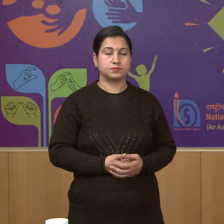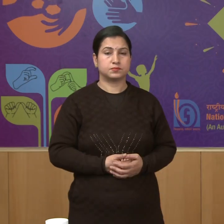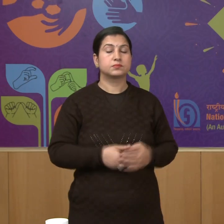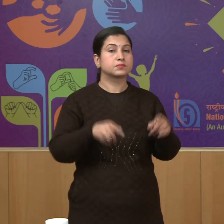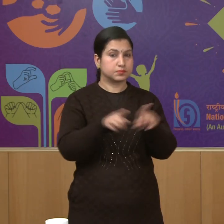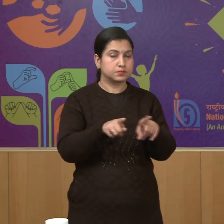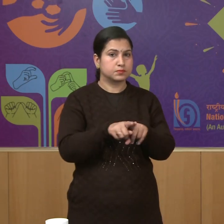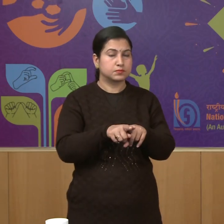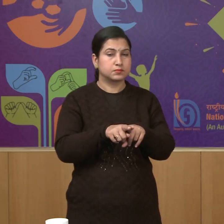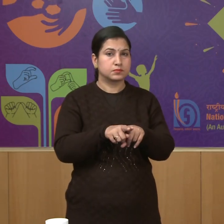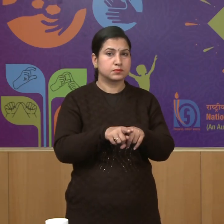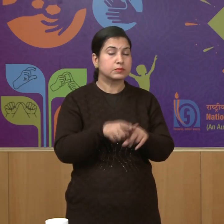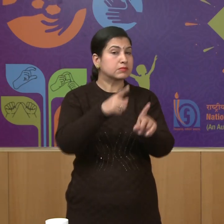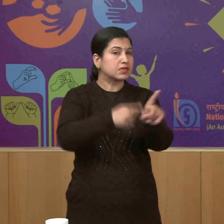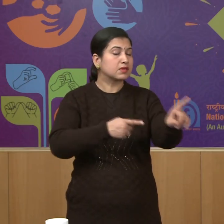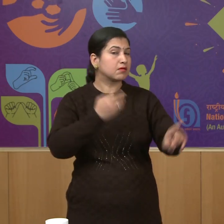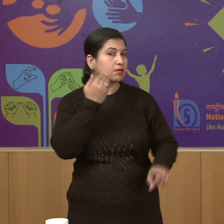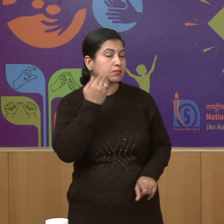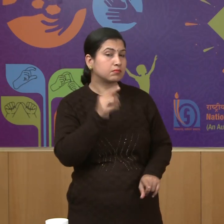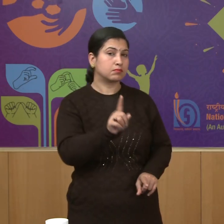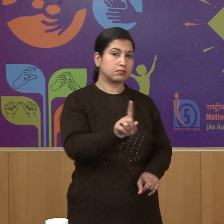in the year 1861